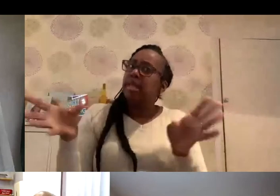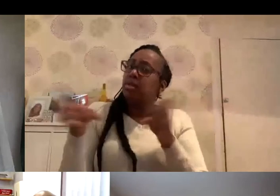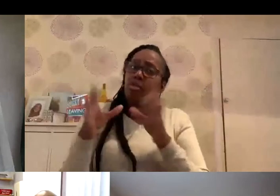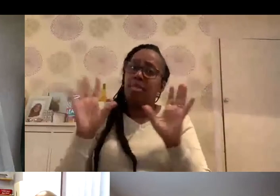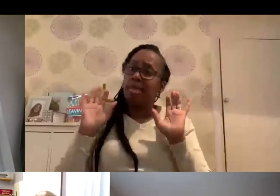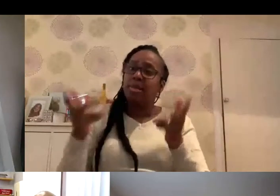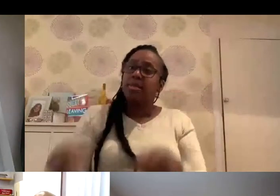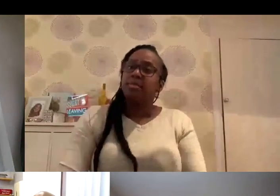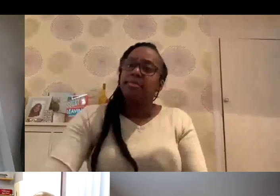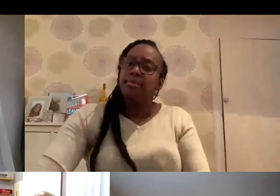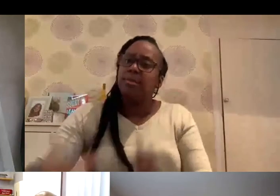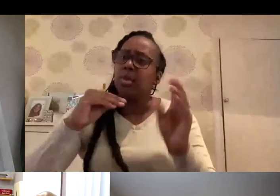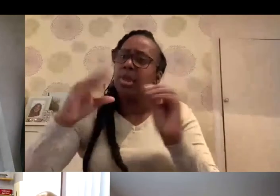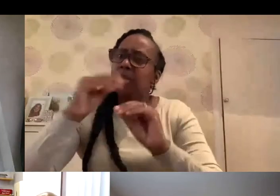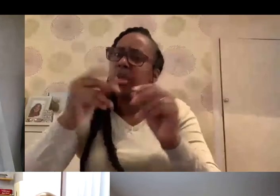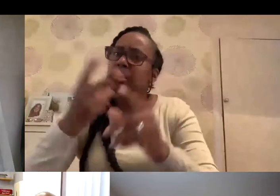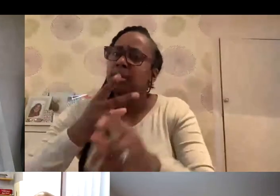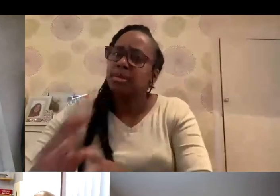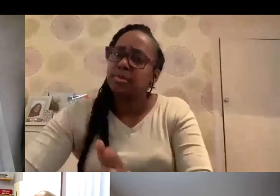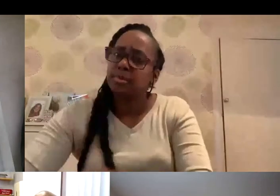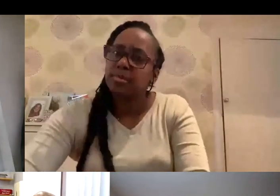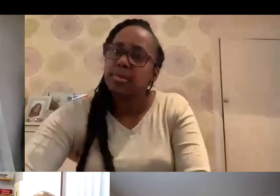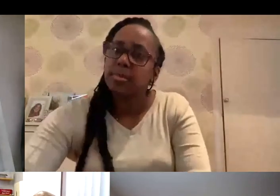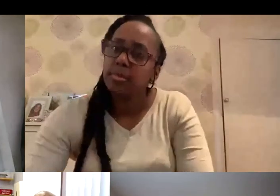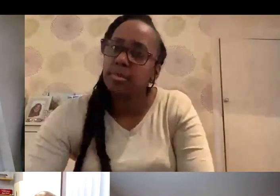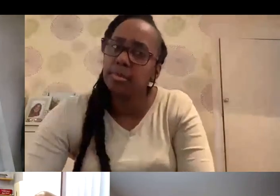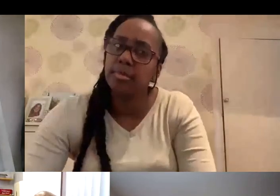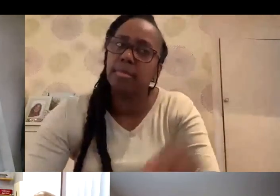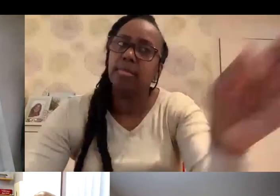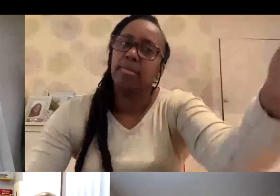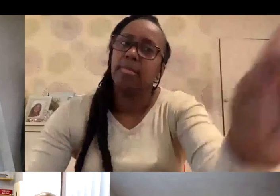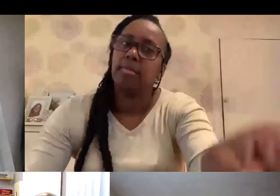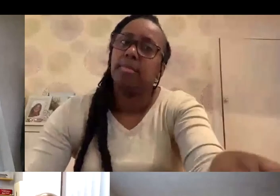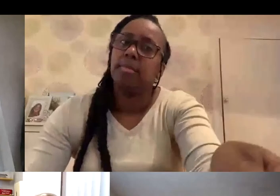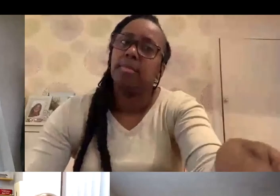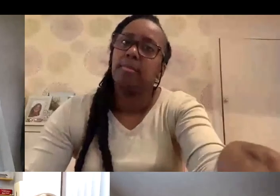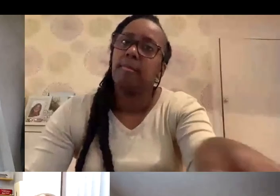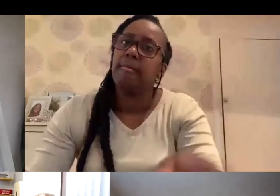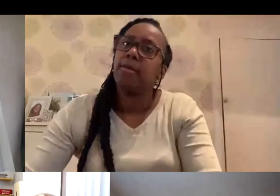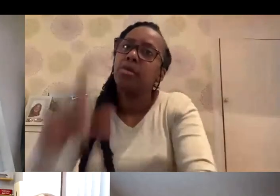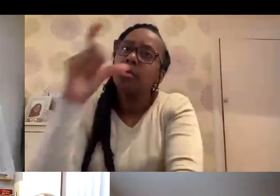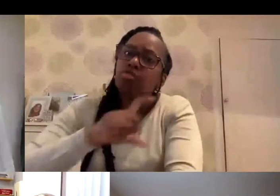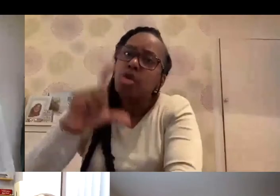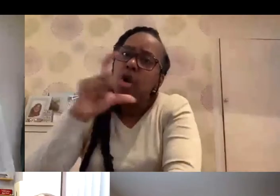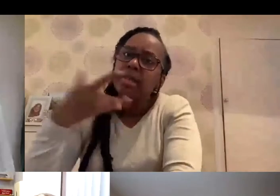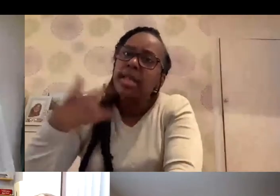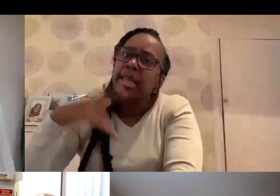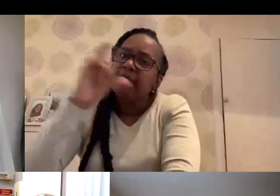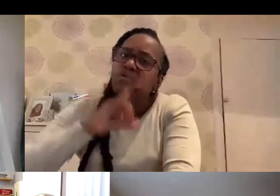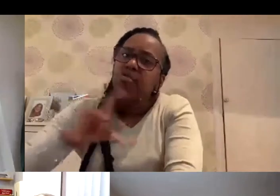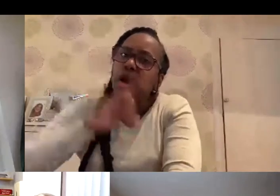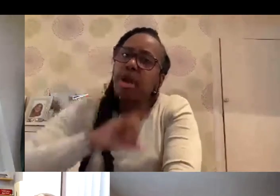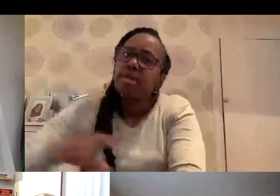That's all. And I know you're Croydon this week, please. Yeah. And I know you're Croydon way, aren't you Ellie? Croydon have